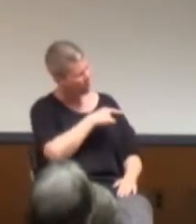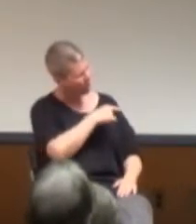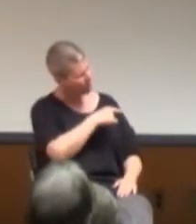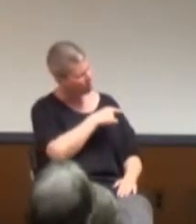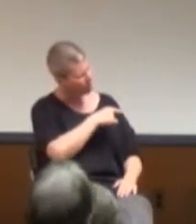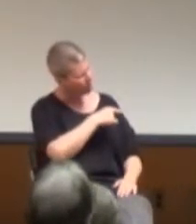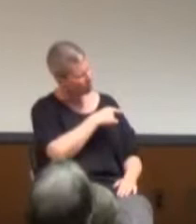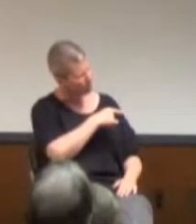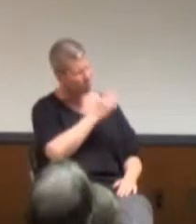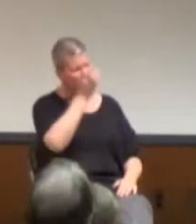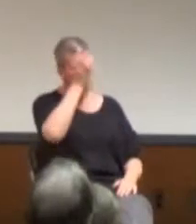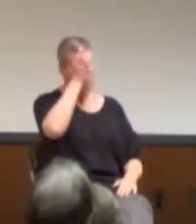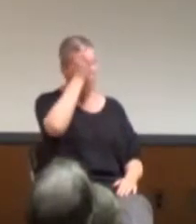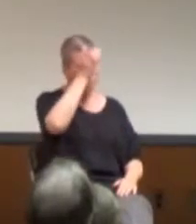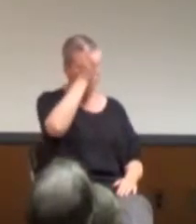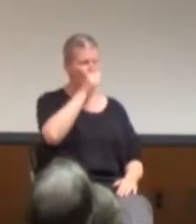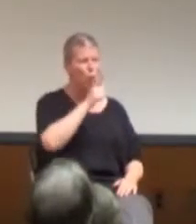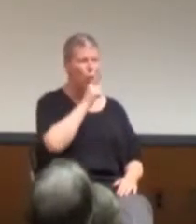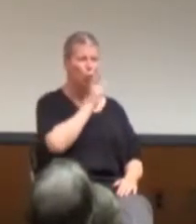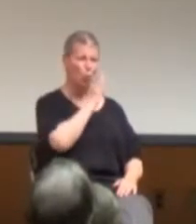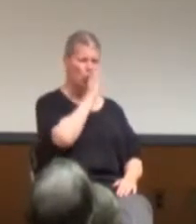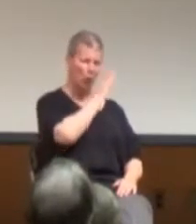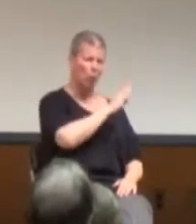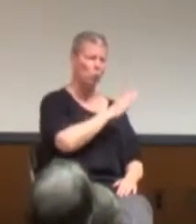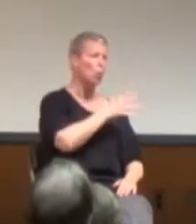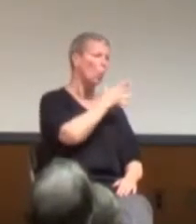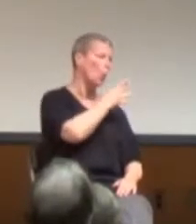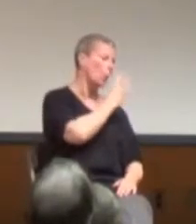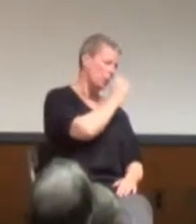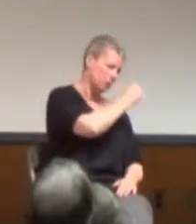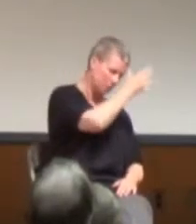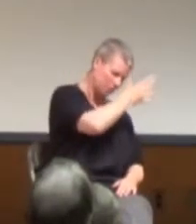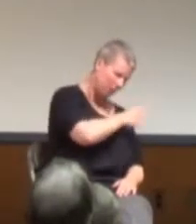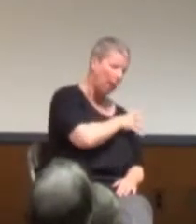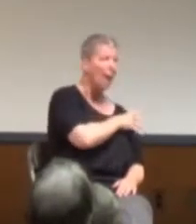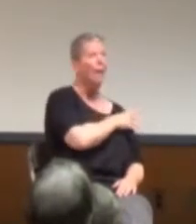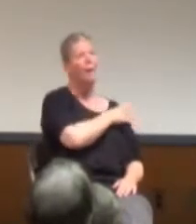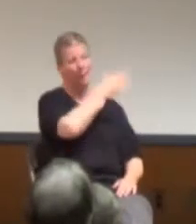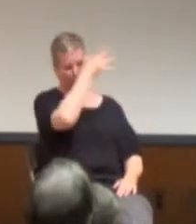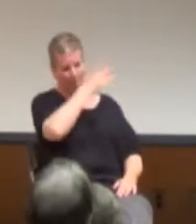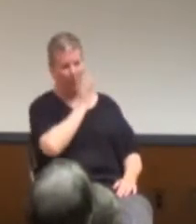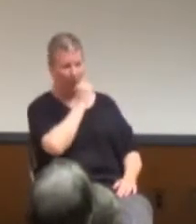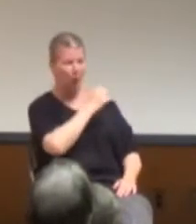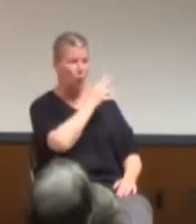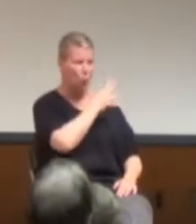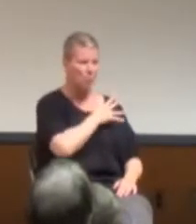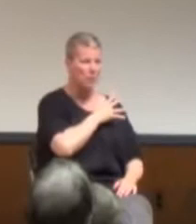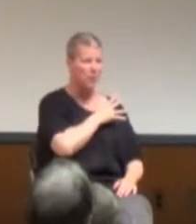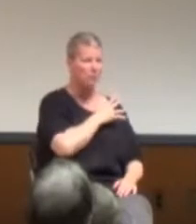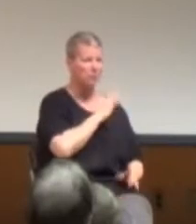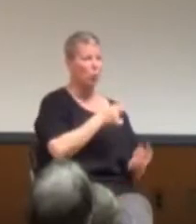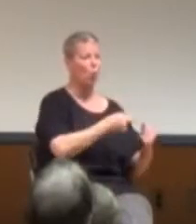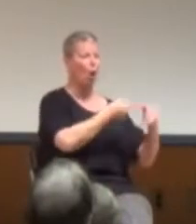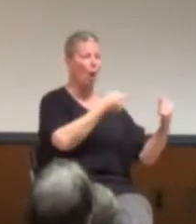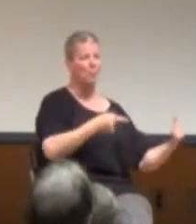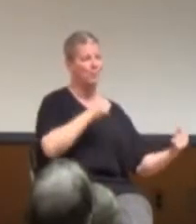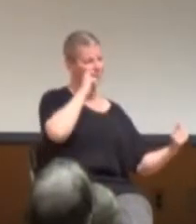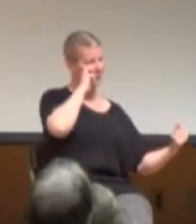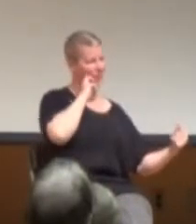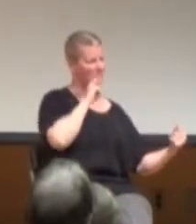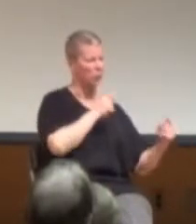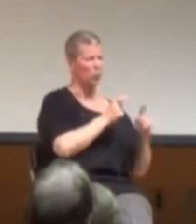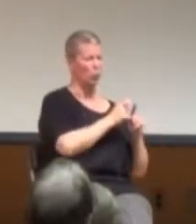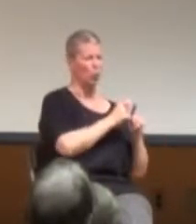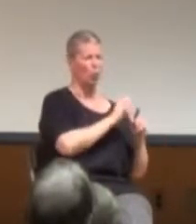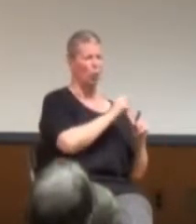attraction to the opposite sex, and I don't use opposite, I like to say, know, the difference, but they said opposite, and then they